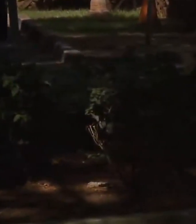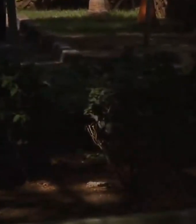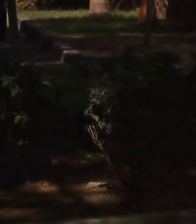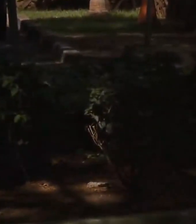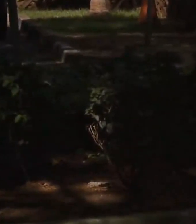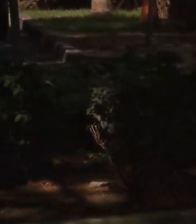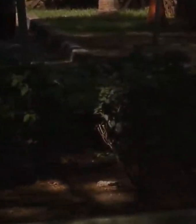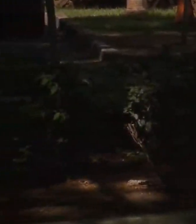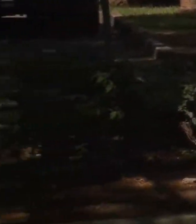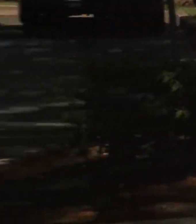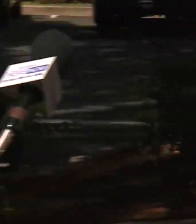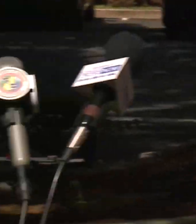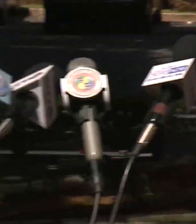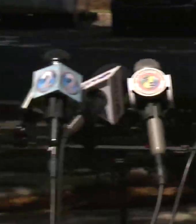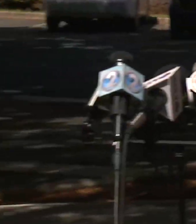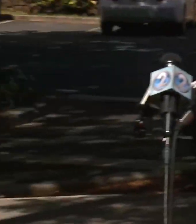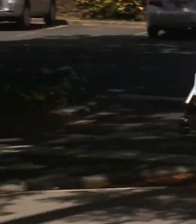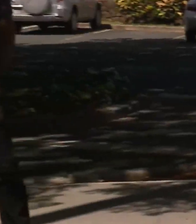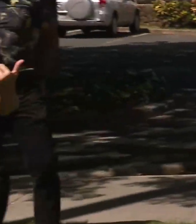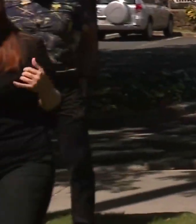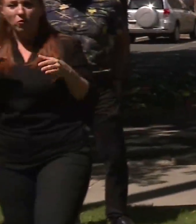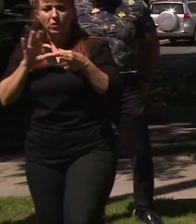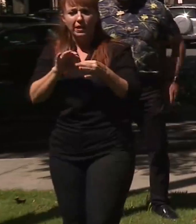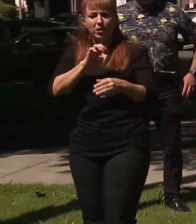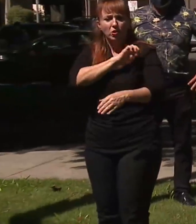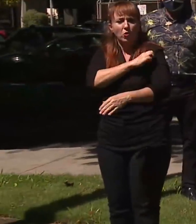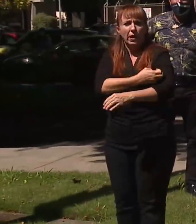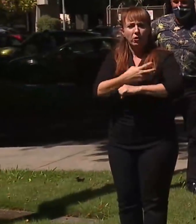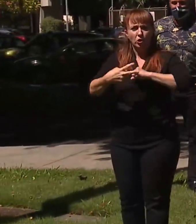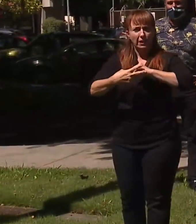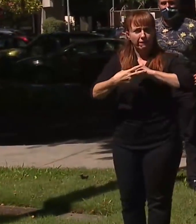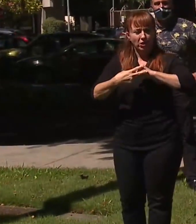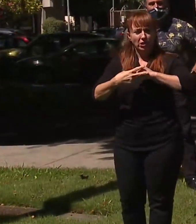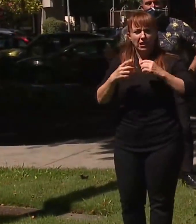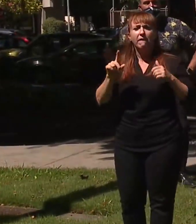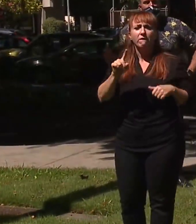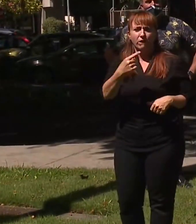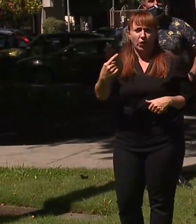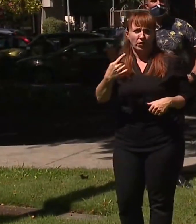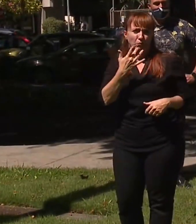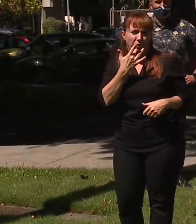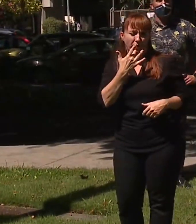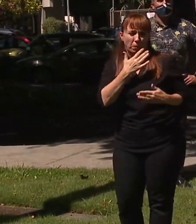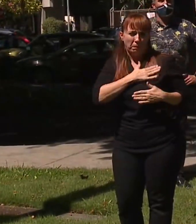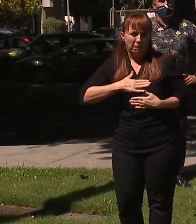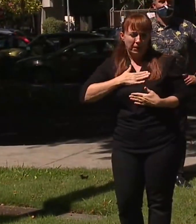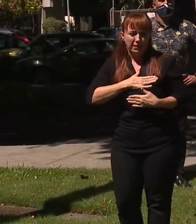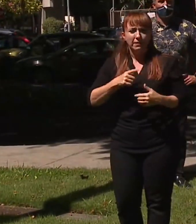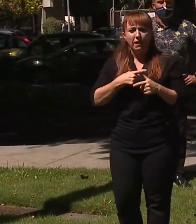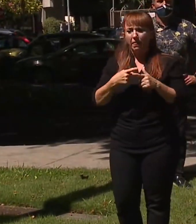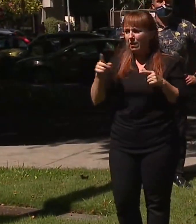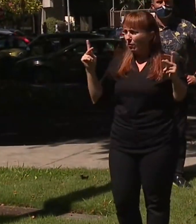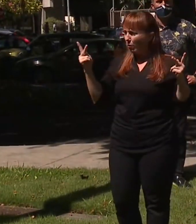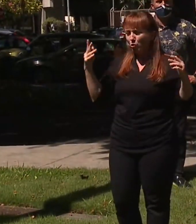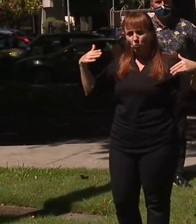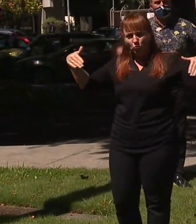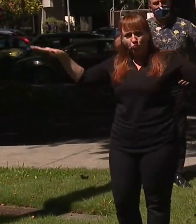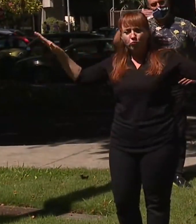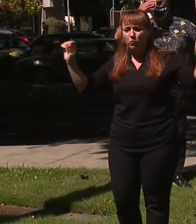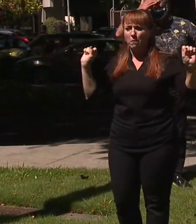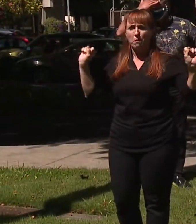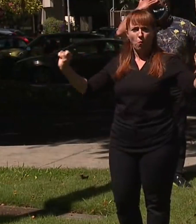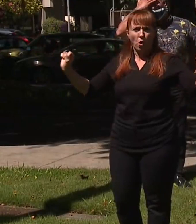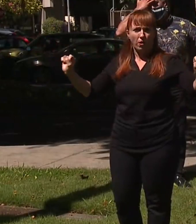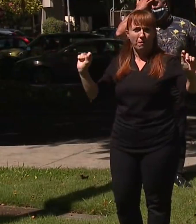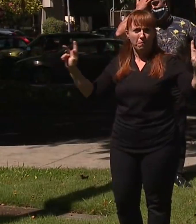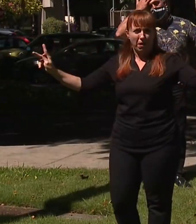questions. If you have questions on energy efficiency, ask those first, right? And then we can get Brody, Nicole to go, or Michelle, and